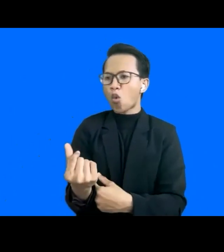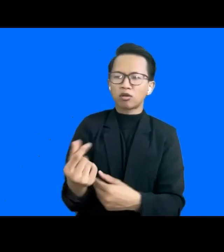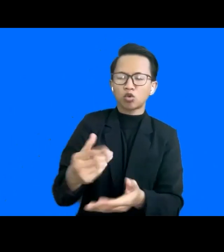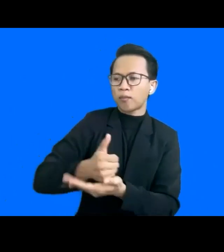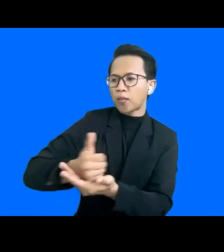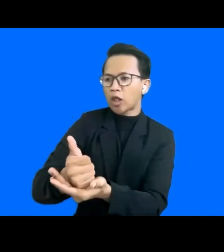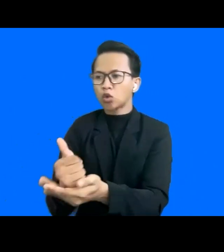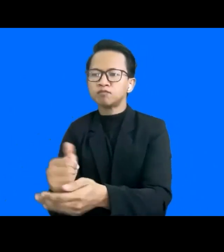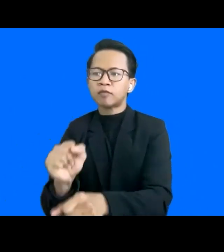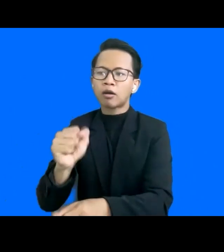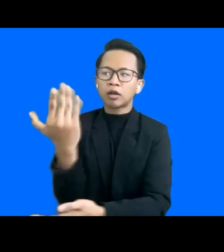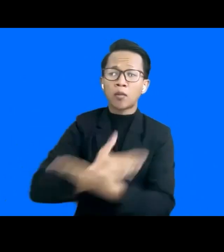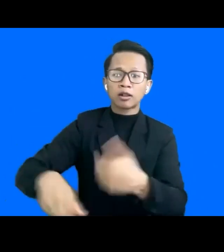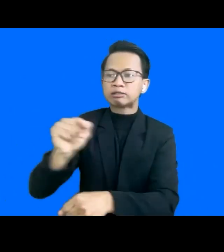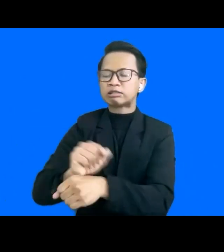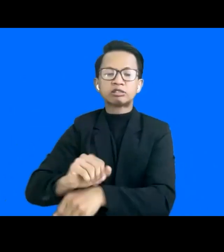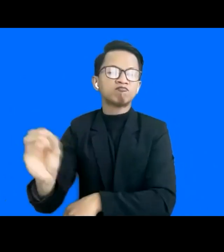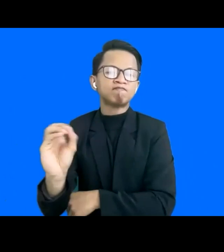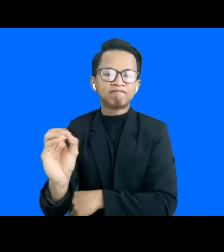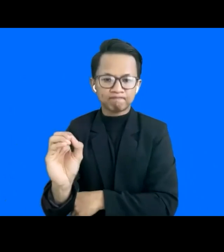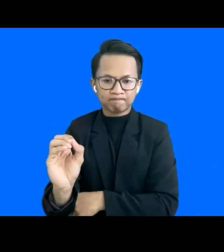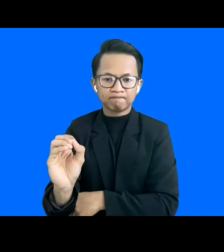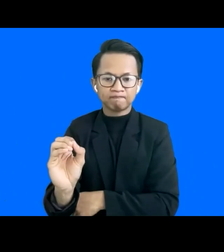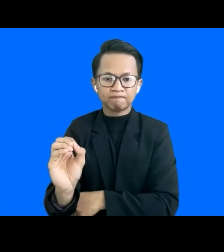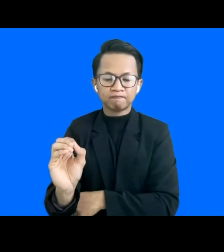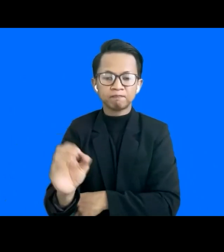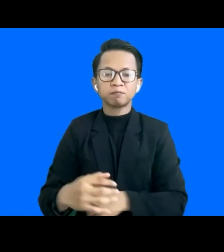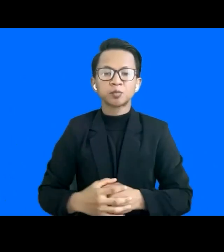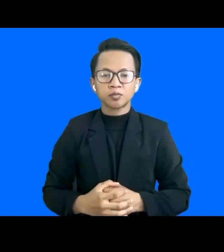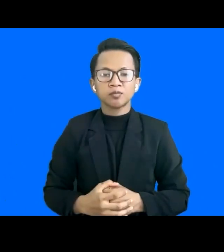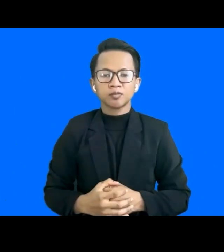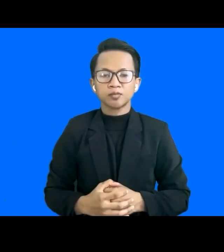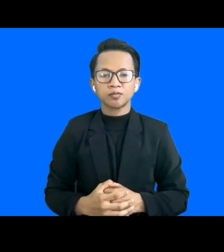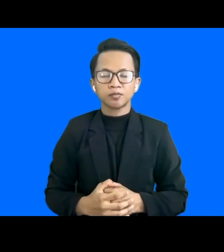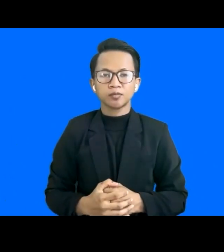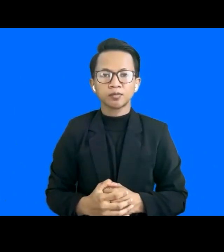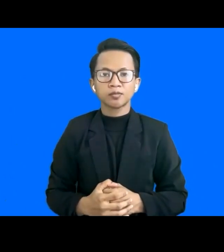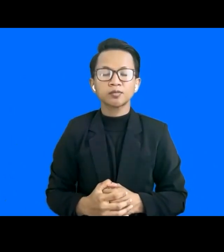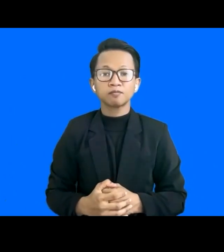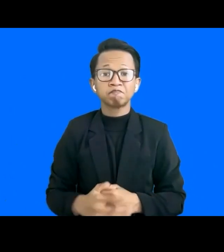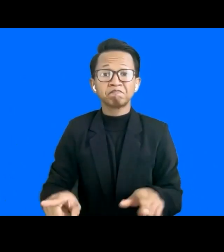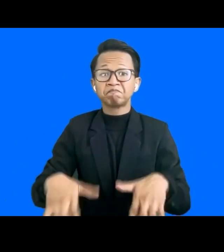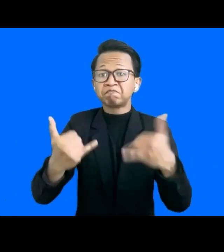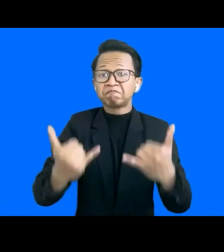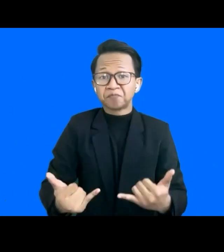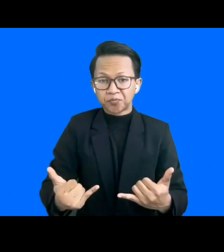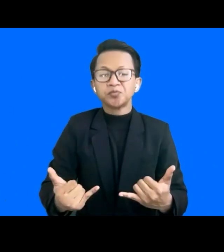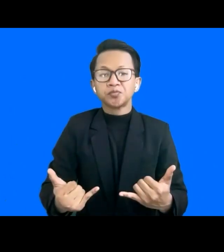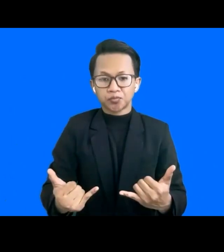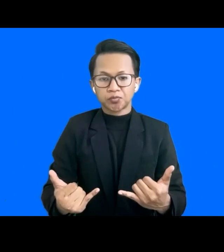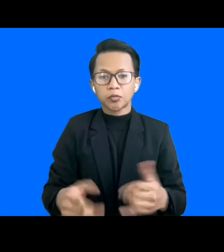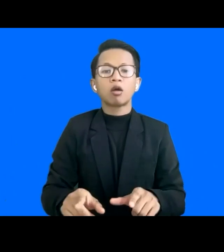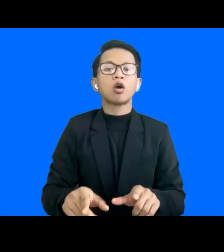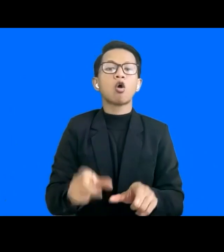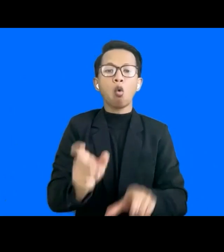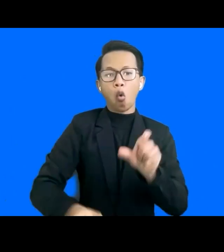services, which is the section 35. And right now, the number of people with